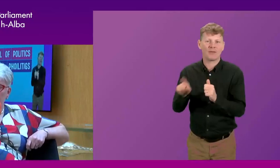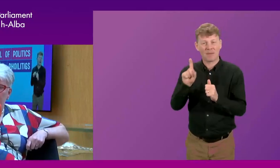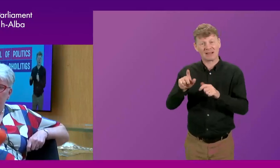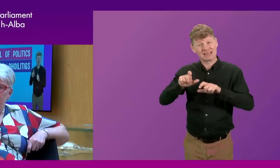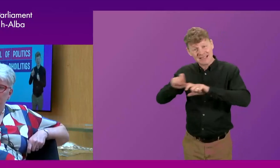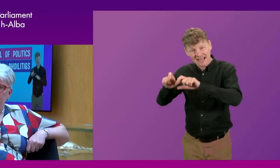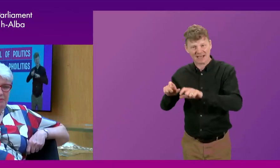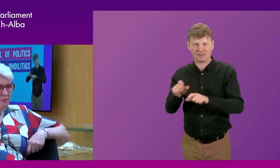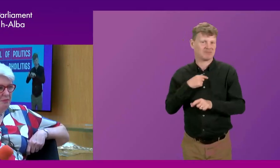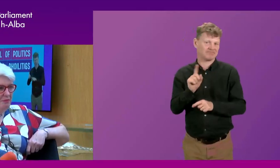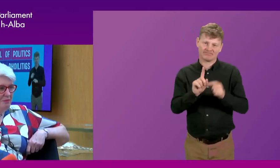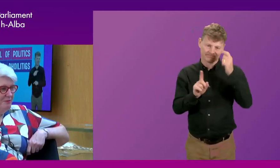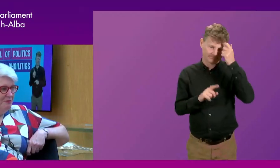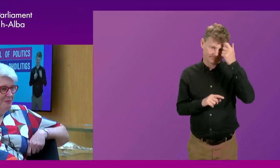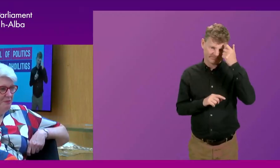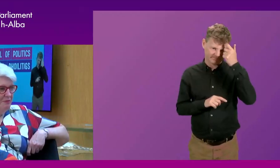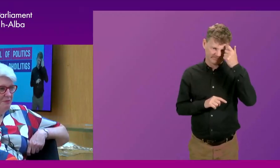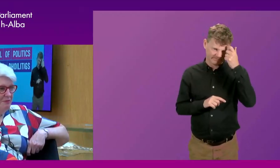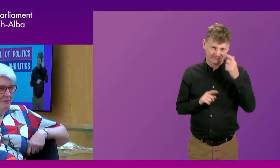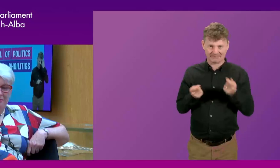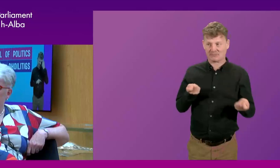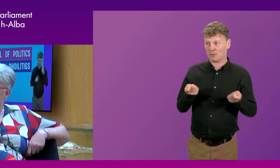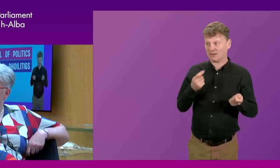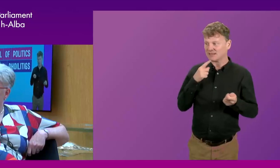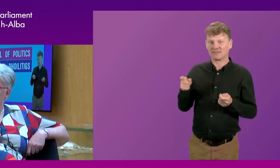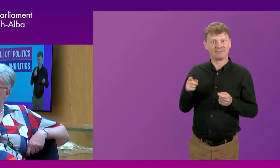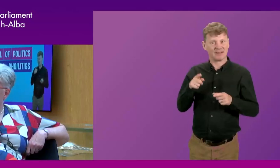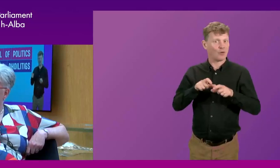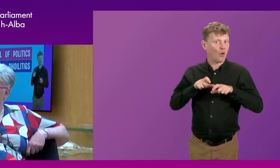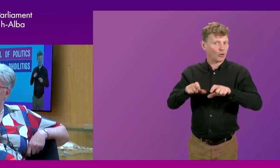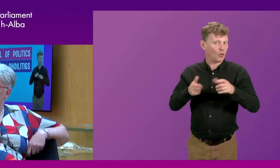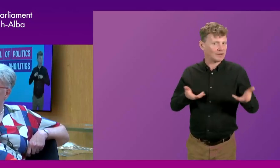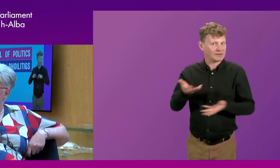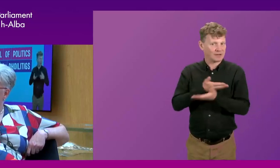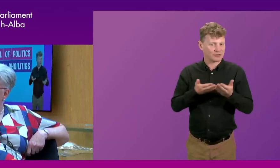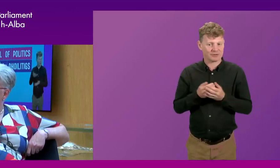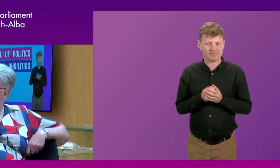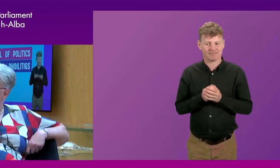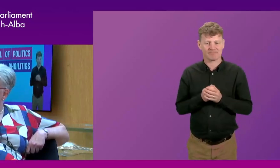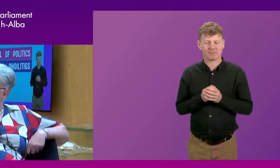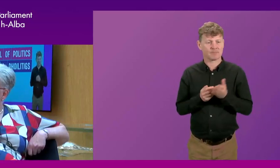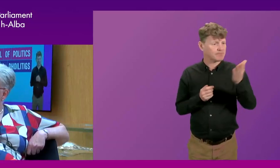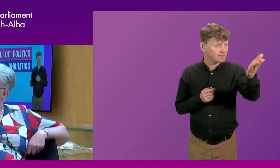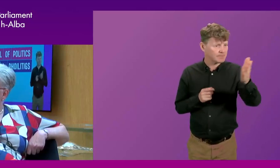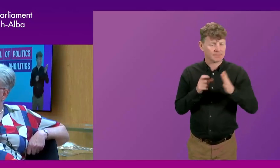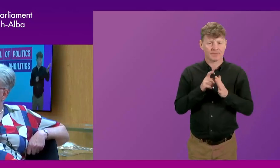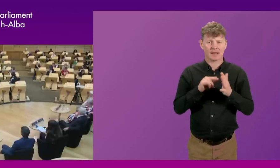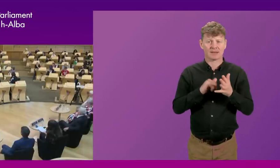sustainable. Certainly an ongoing discussion there now, Des. Thanks very much.